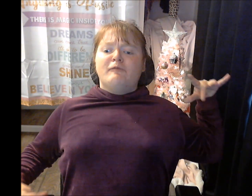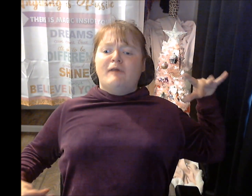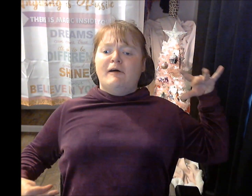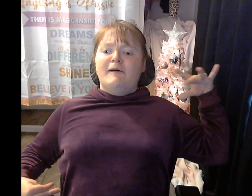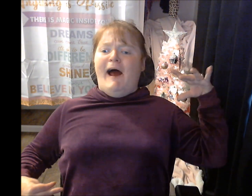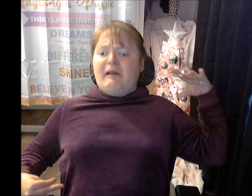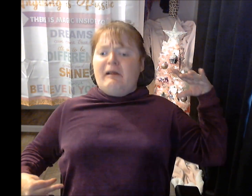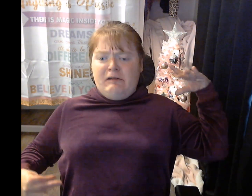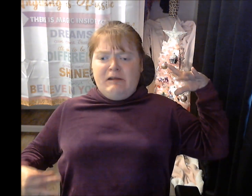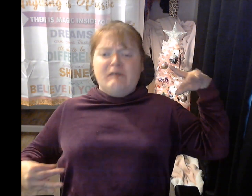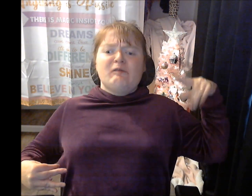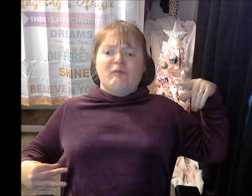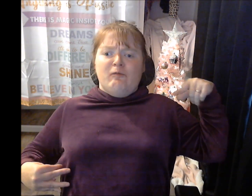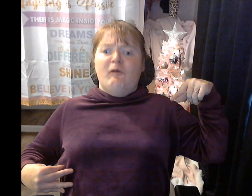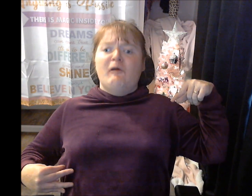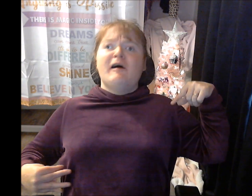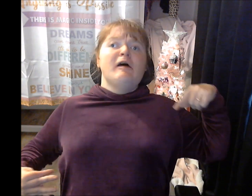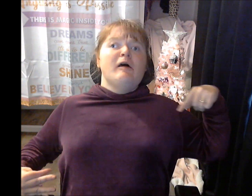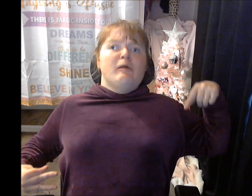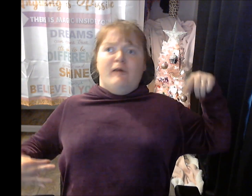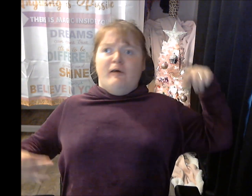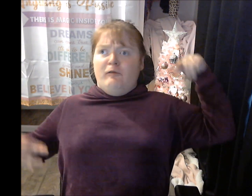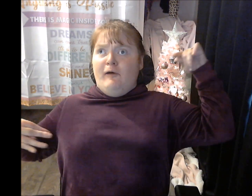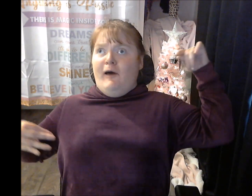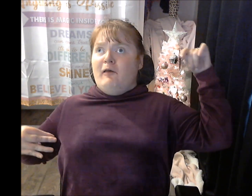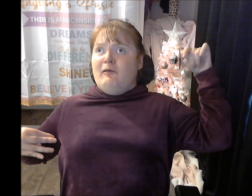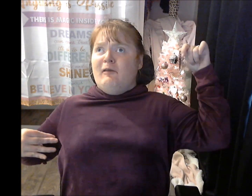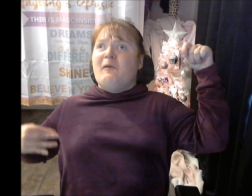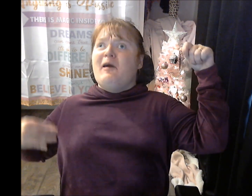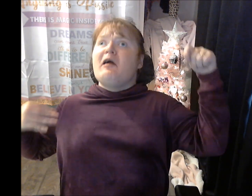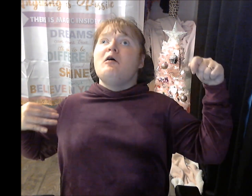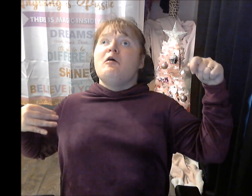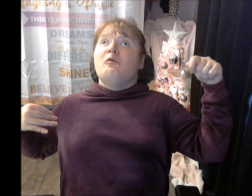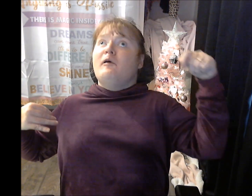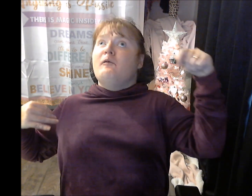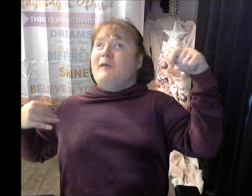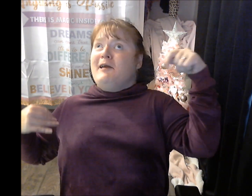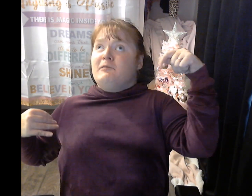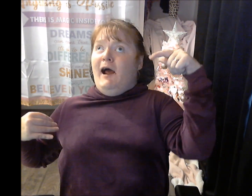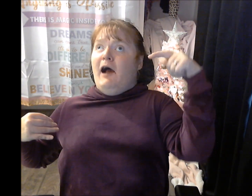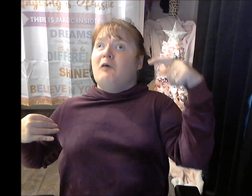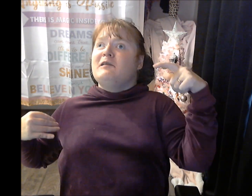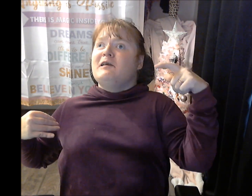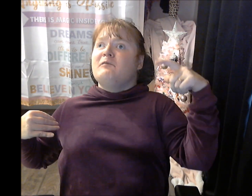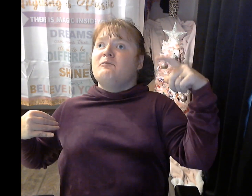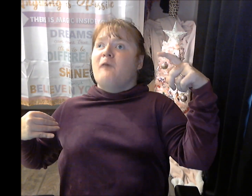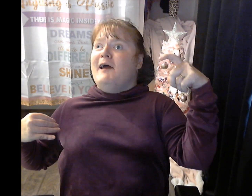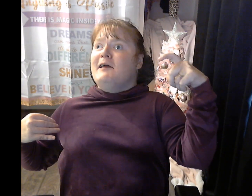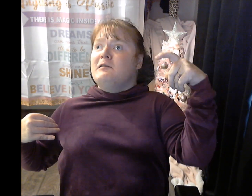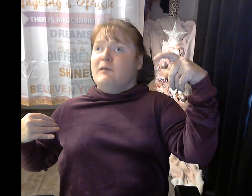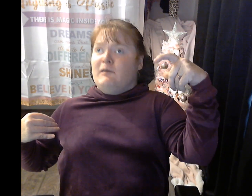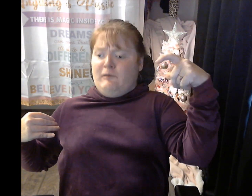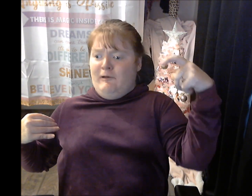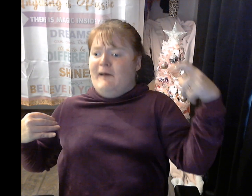Directions for this recipe will be down in my description